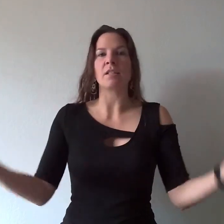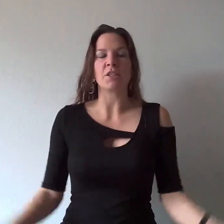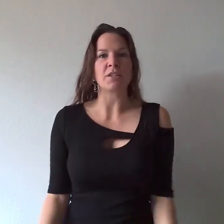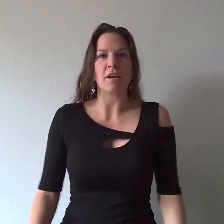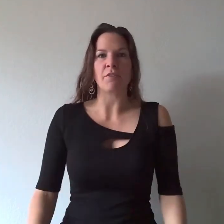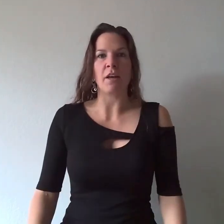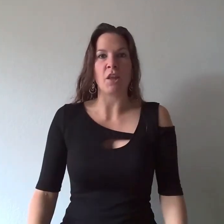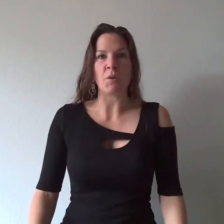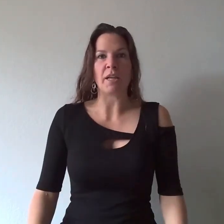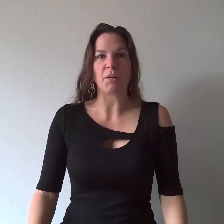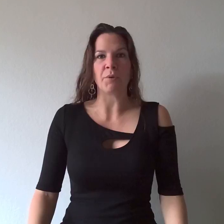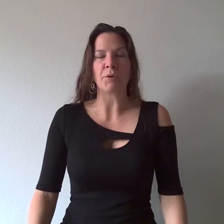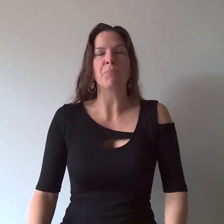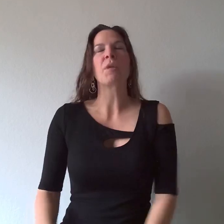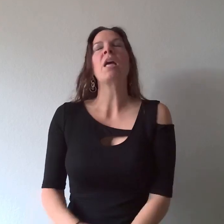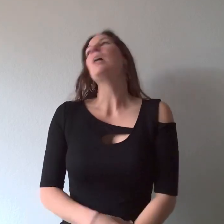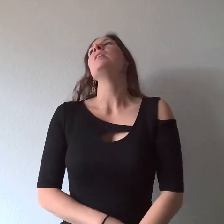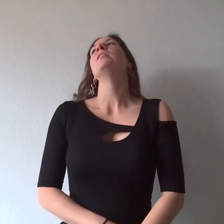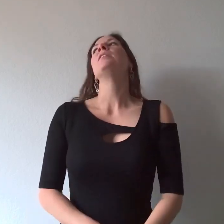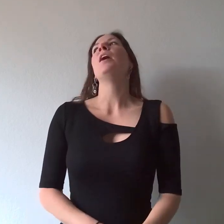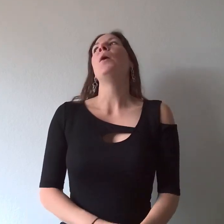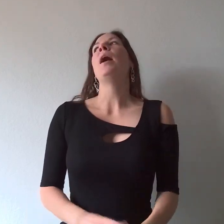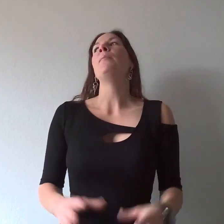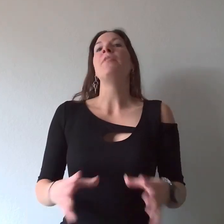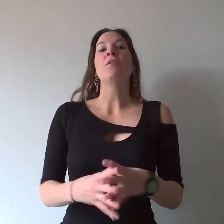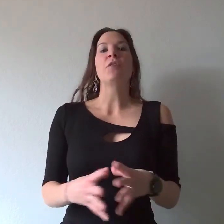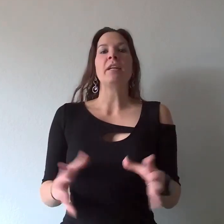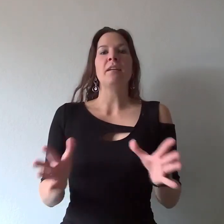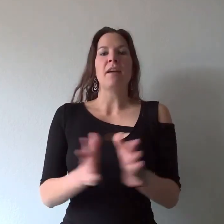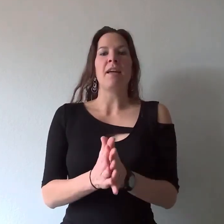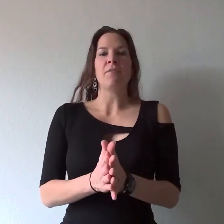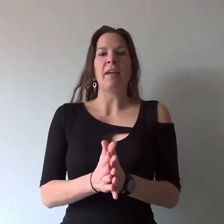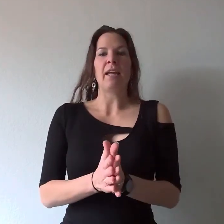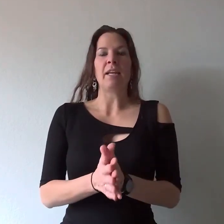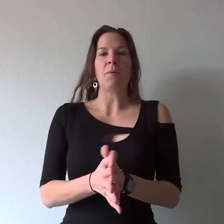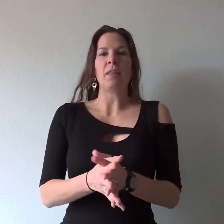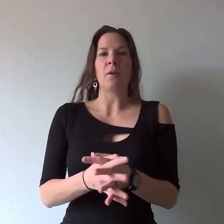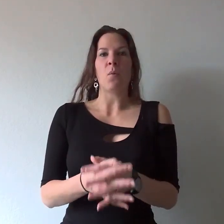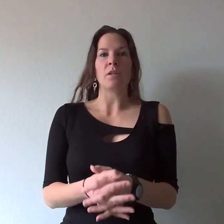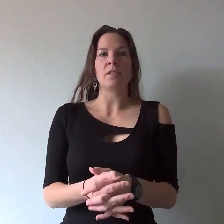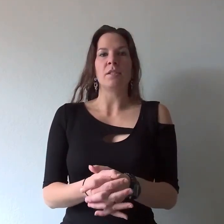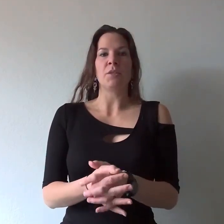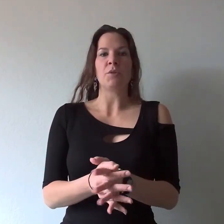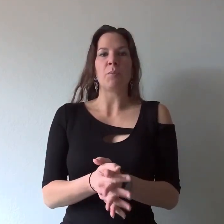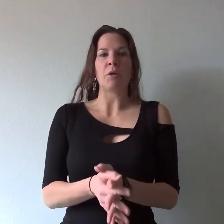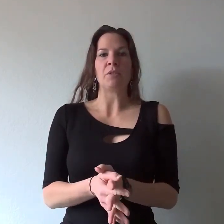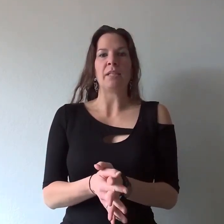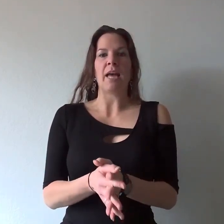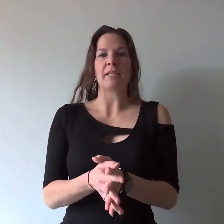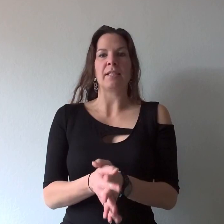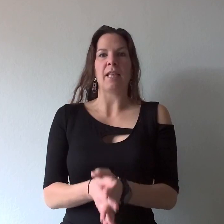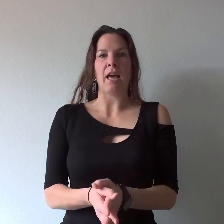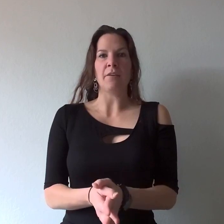to yourself alone in a room so feel free I invite anyone that wants to to post it as a live